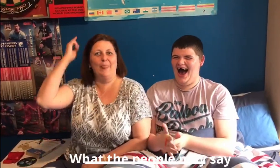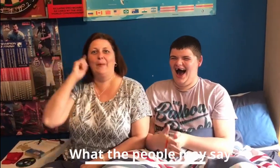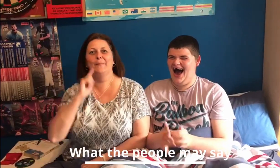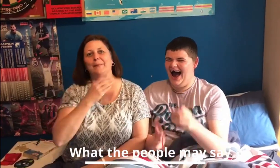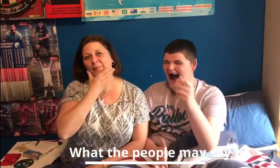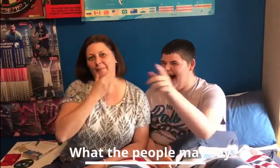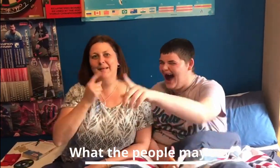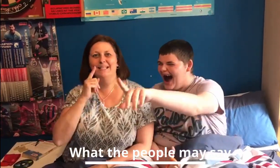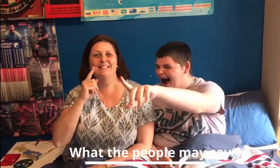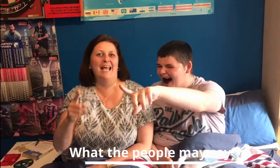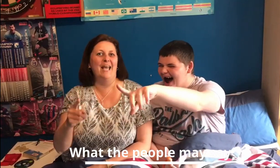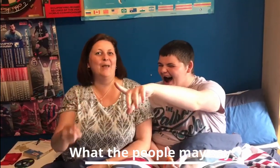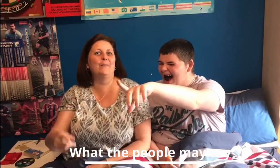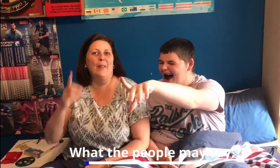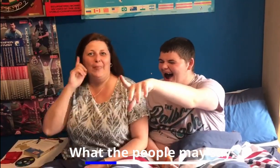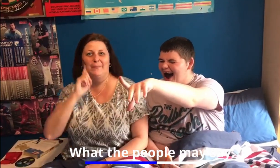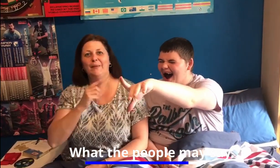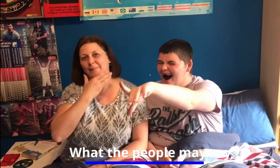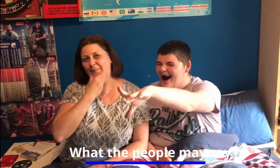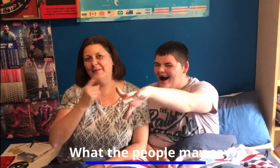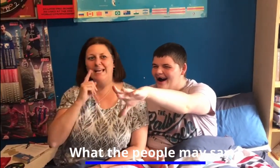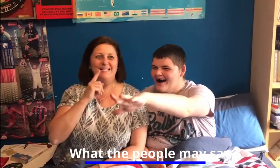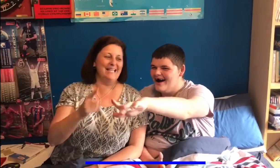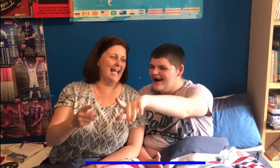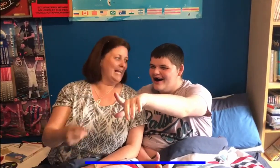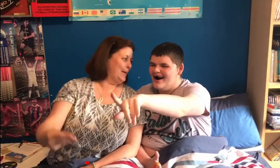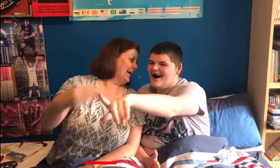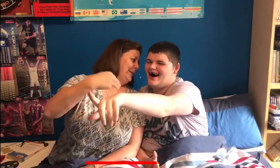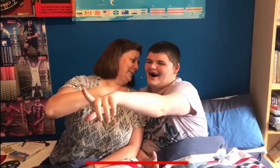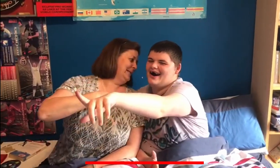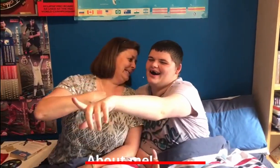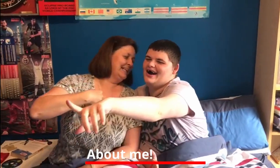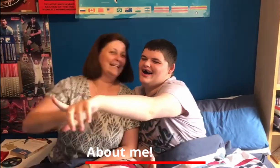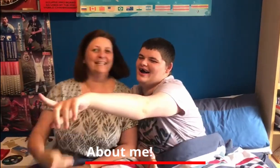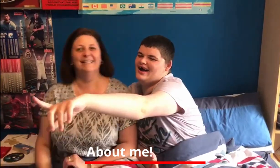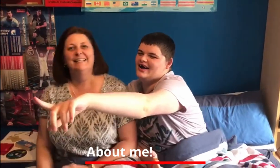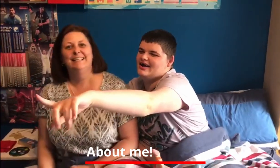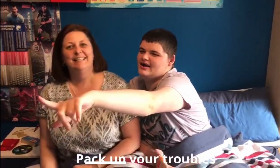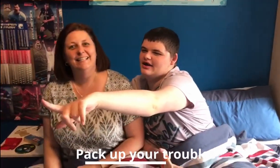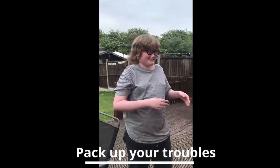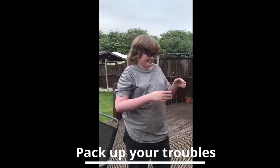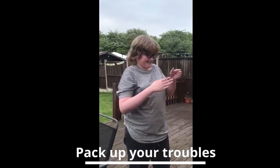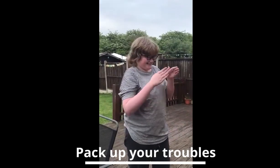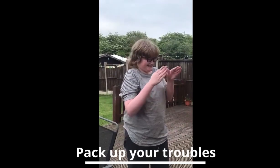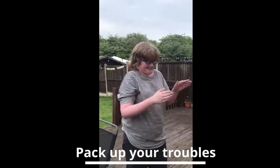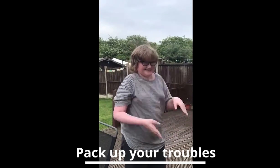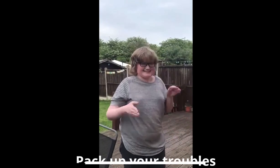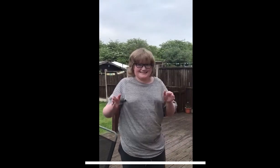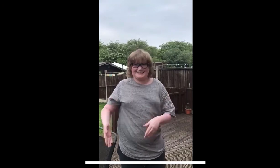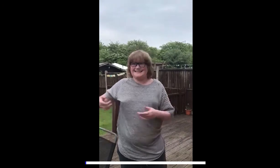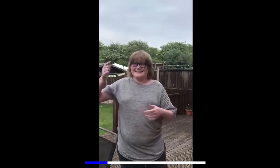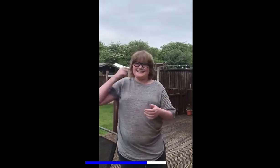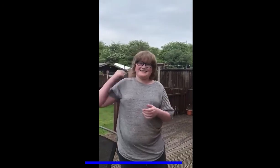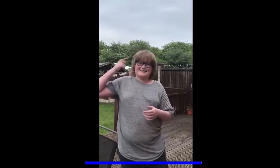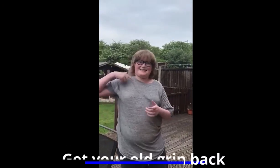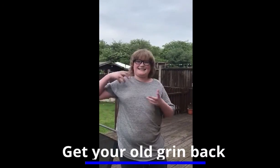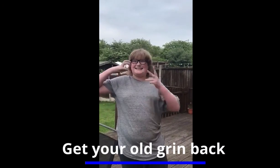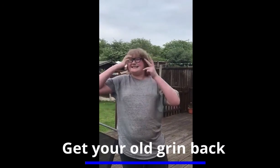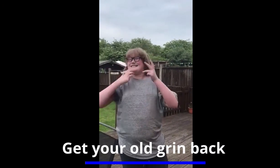what the people make you say What the people make you say about me Crack up your troubles in your